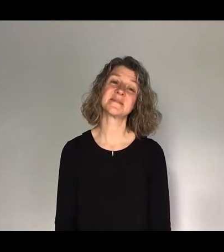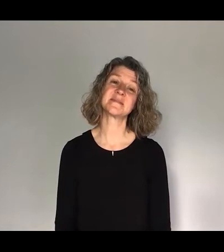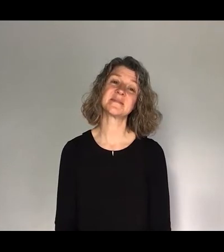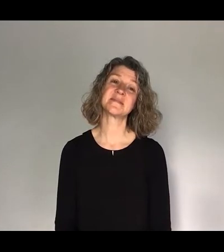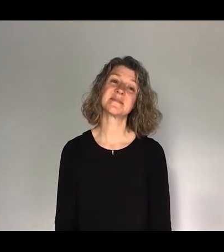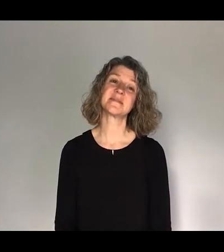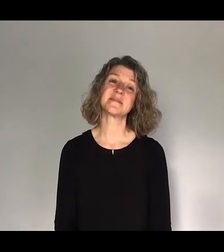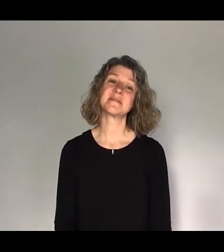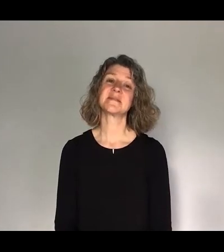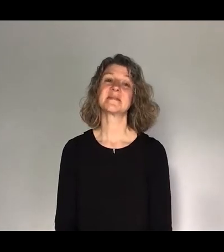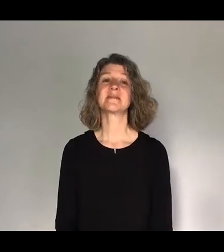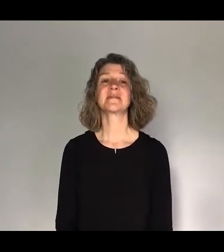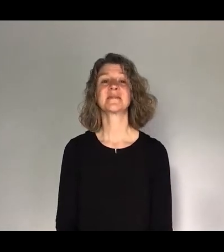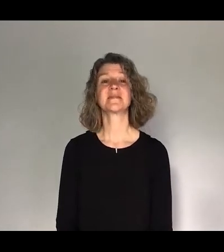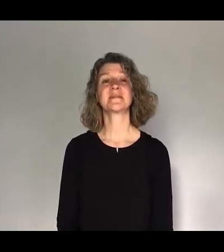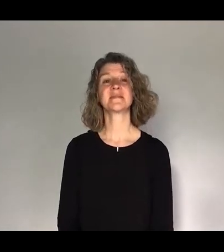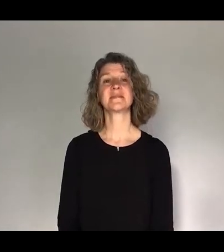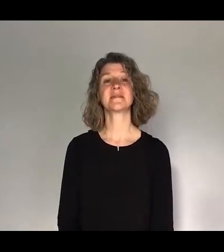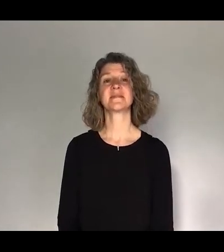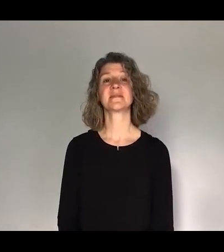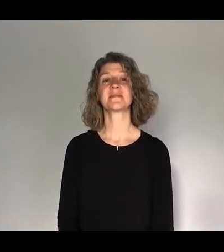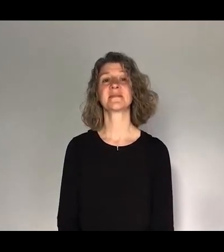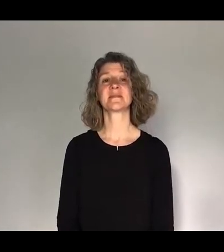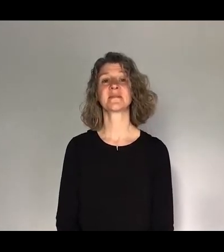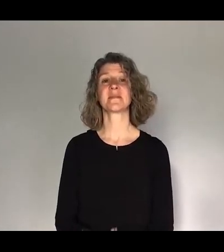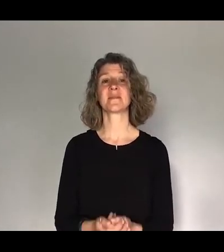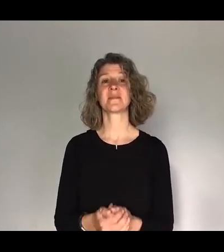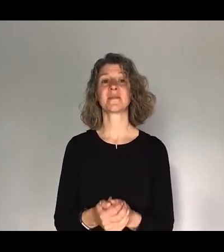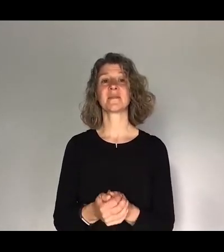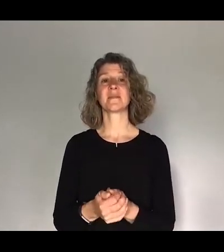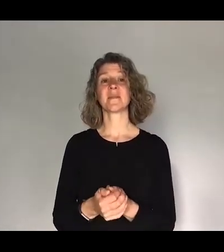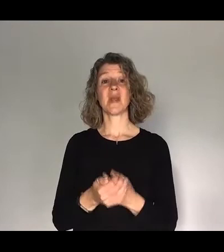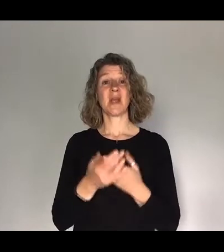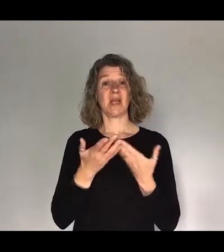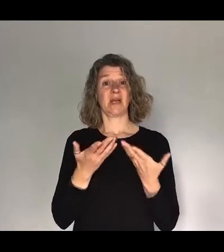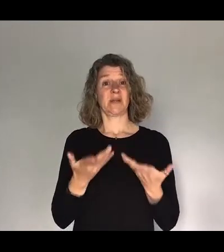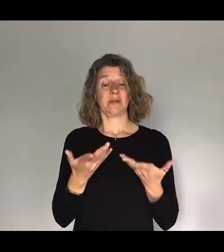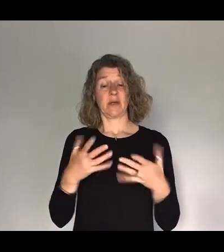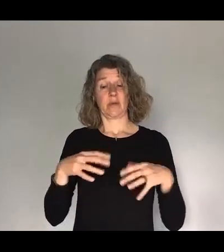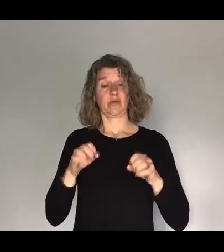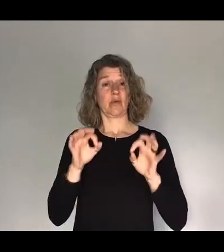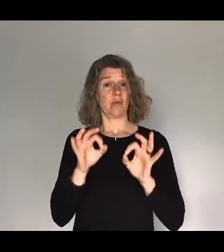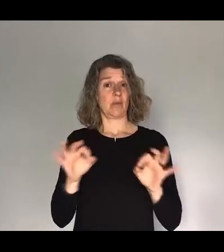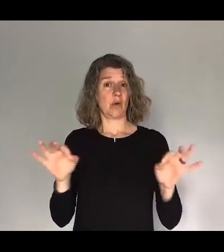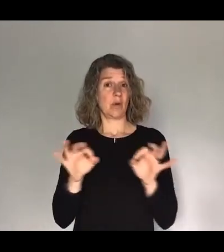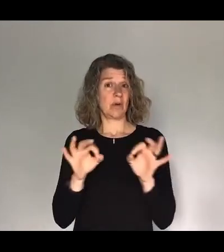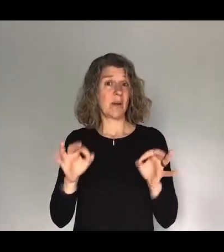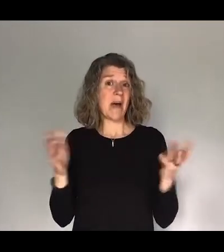if you're still in your space as the band begin to play can I encourage you to just receive the Holy Spirit is meeting with